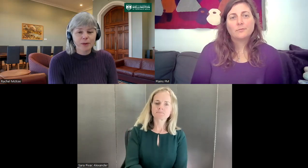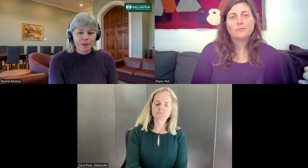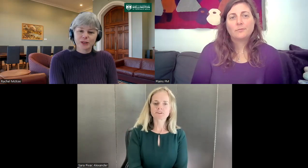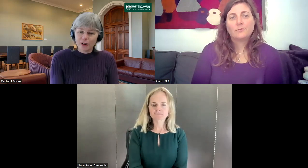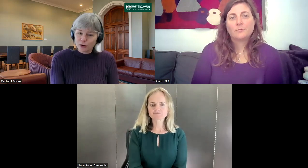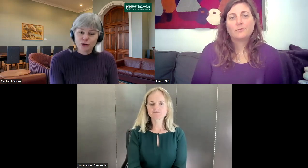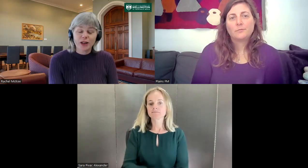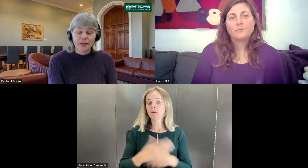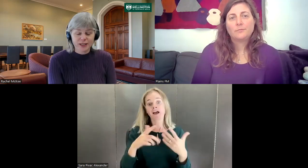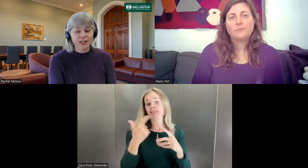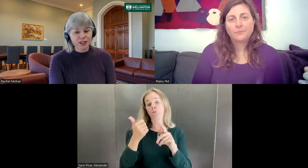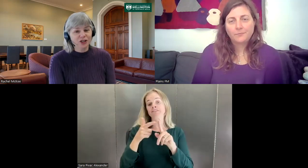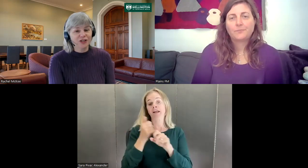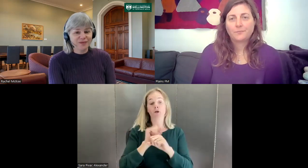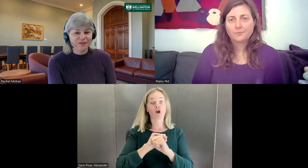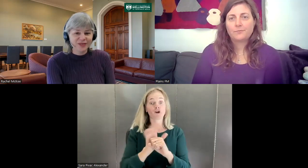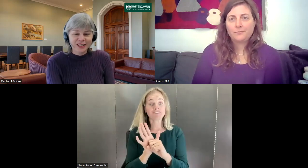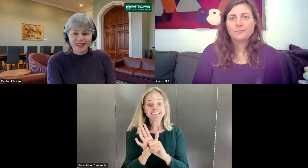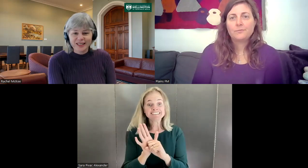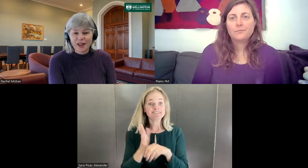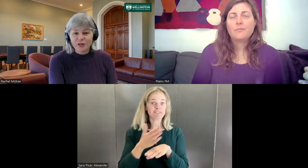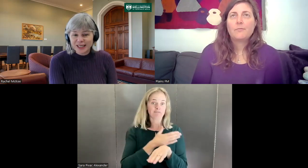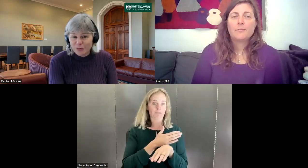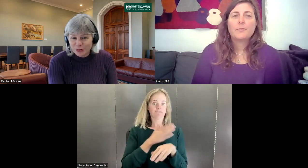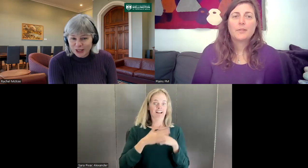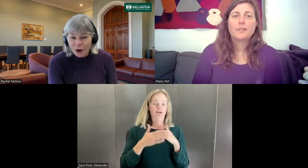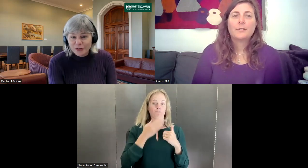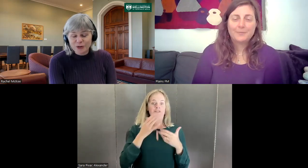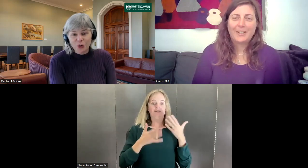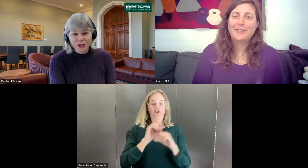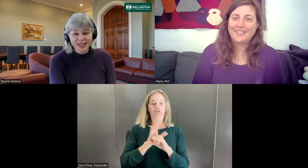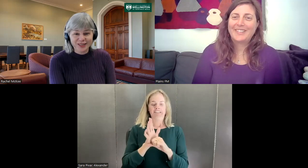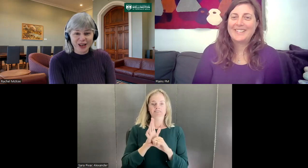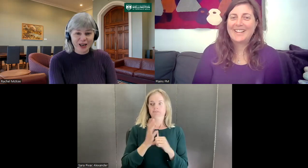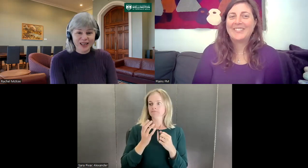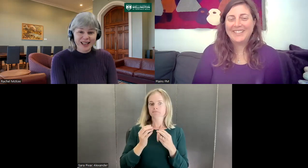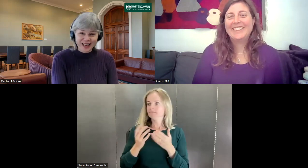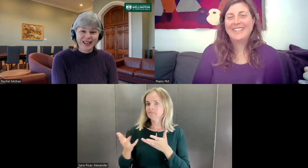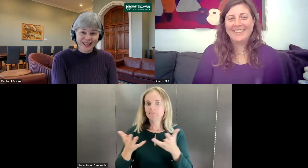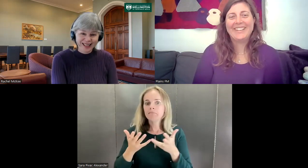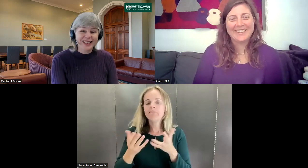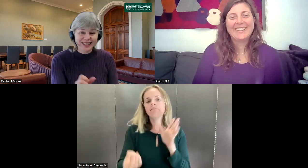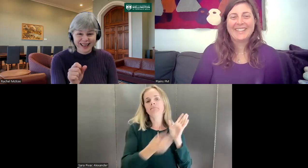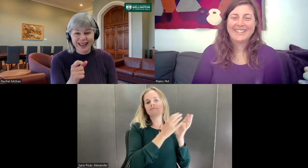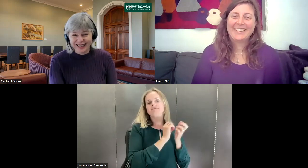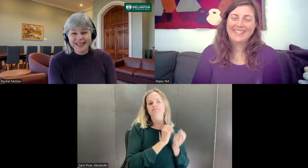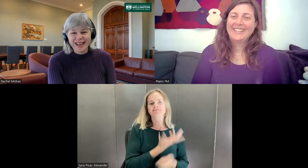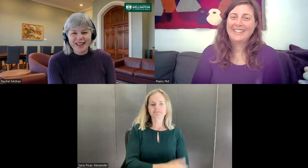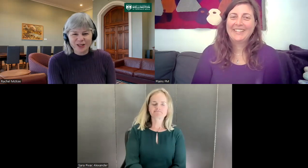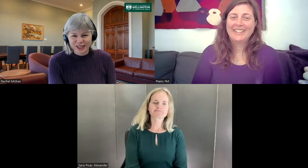people say, oh, you should add this to the dictionary. Another example was COVID, of course. I just going to say that one. That was a